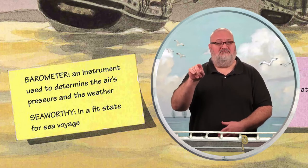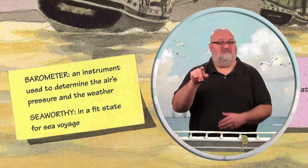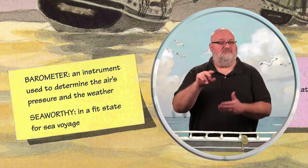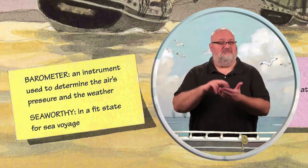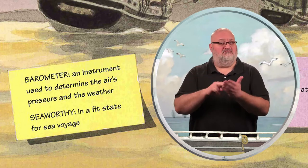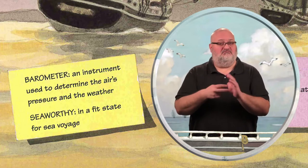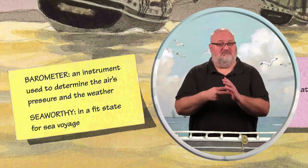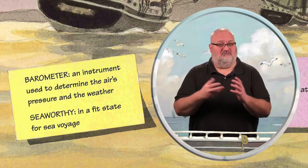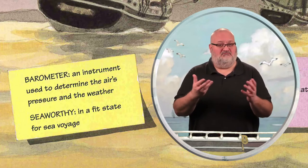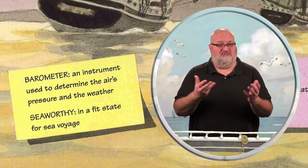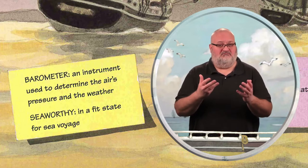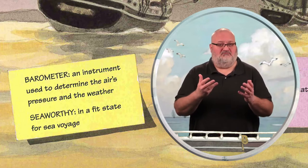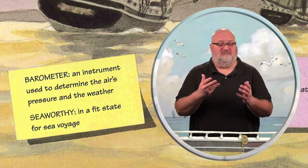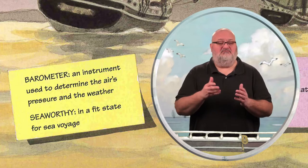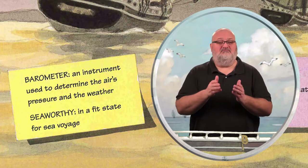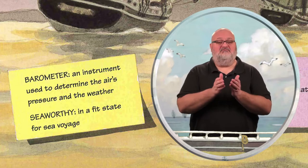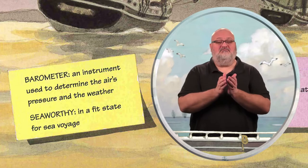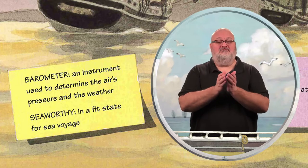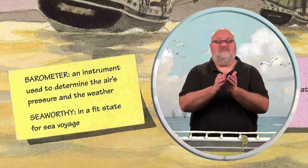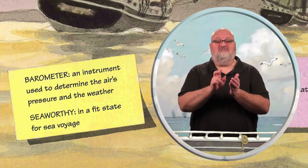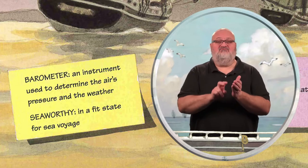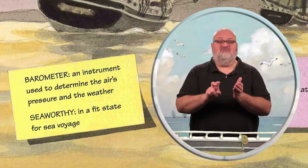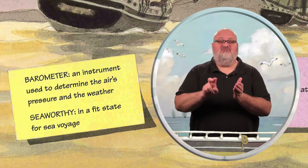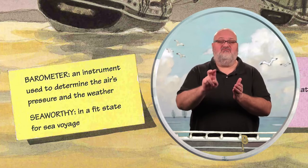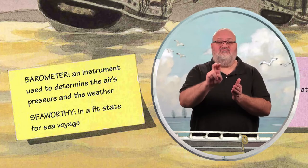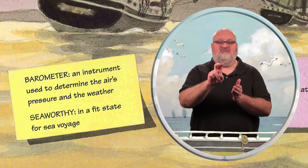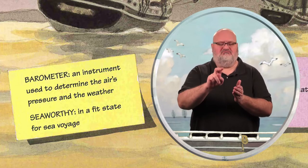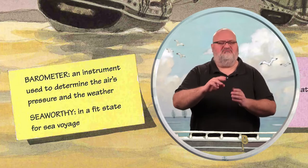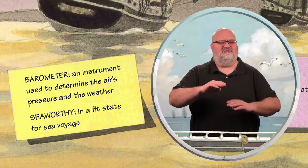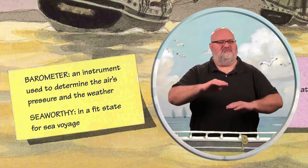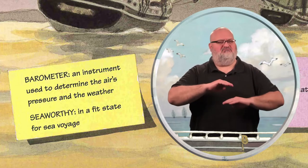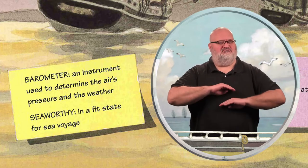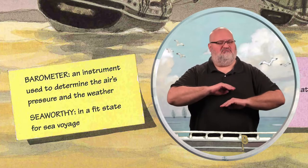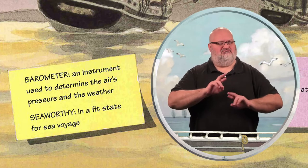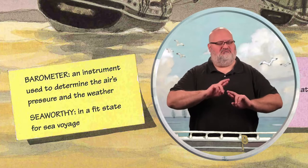Seaworthy. In a fit state for sea voyage.